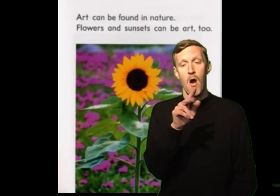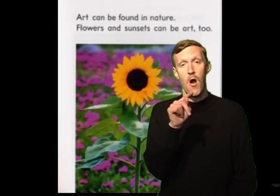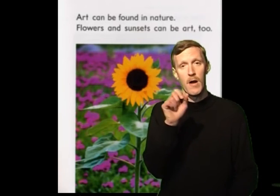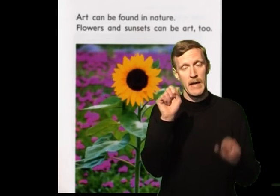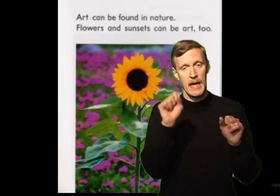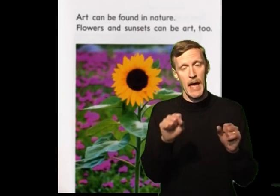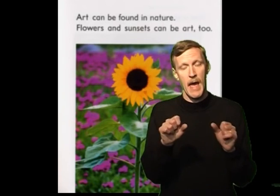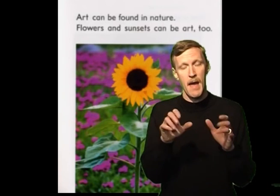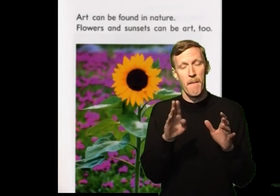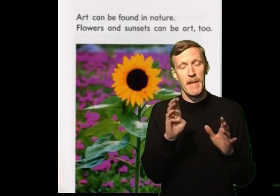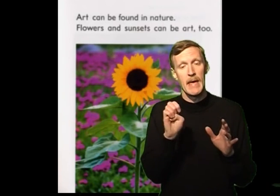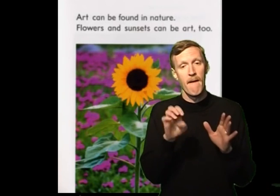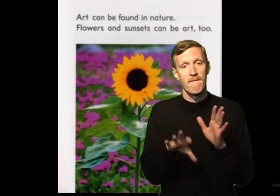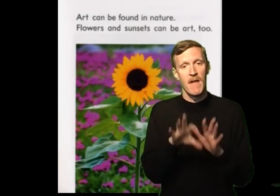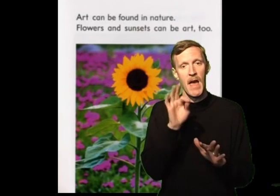Art can be found in nature.